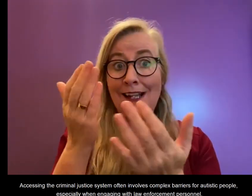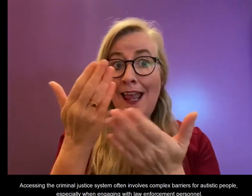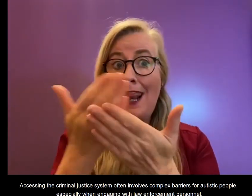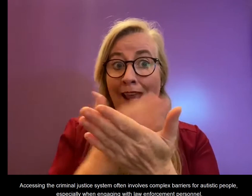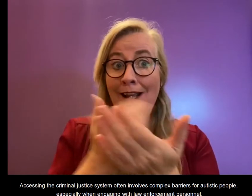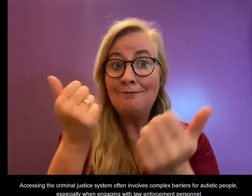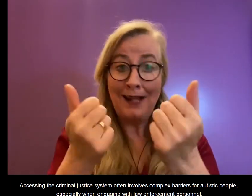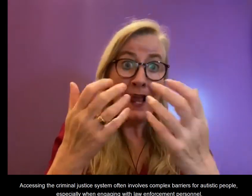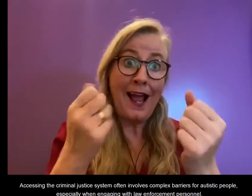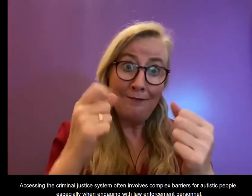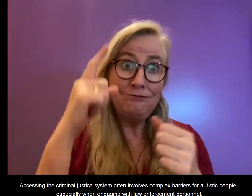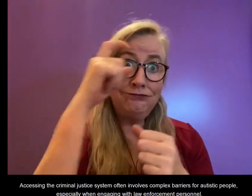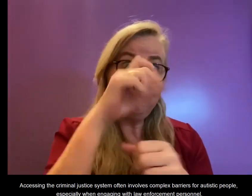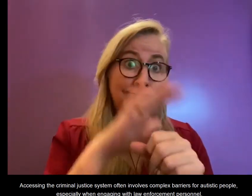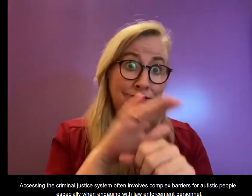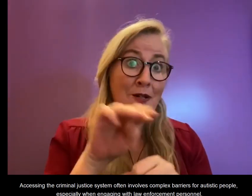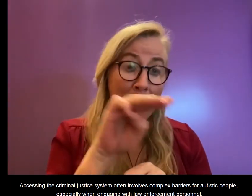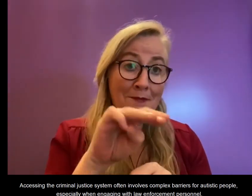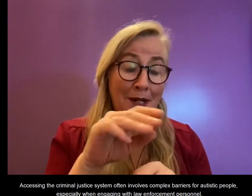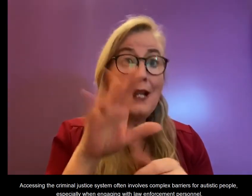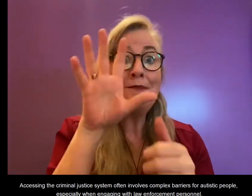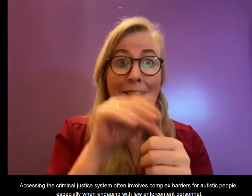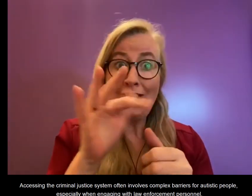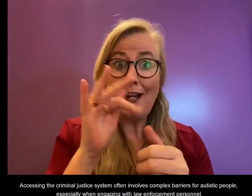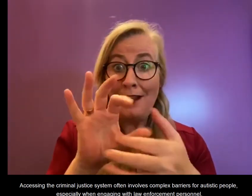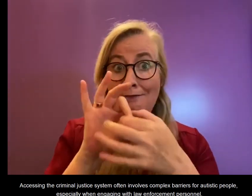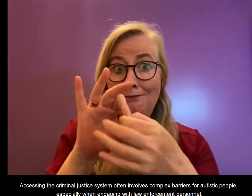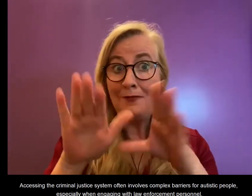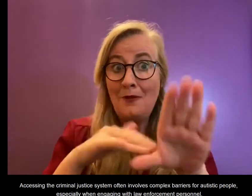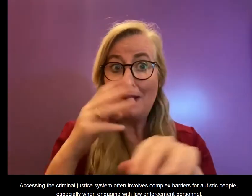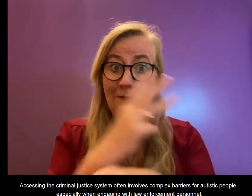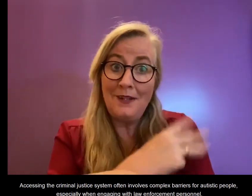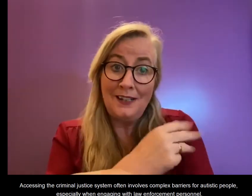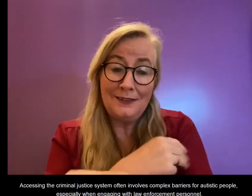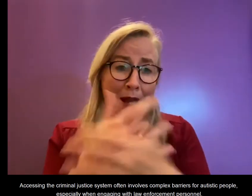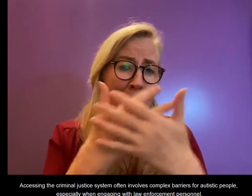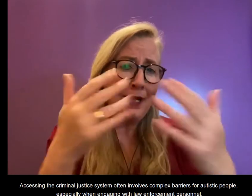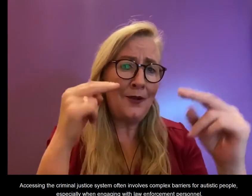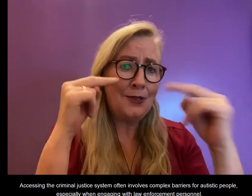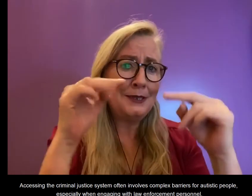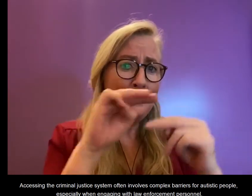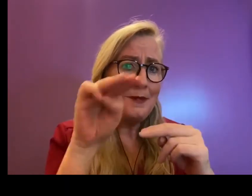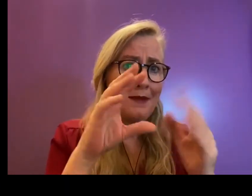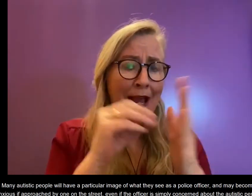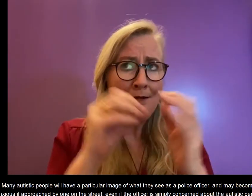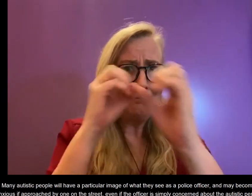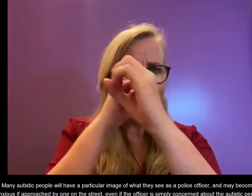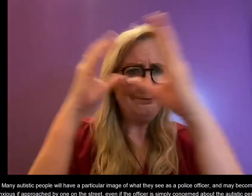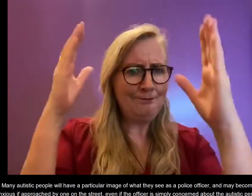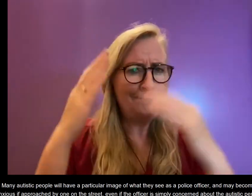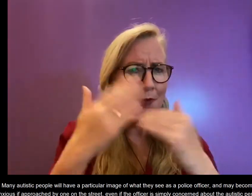criminal justice system often involves complex barriers for autistic people, especially whenever they're engaging with local law enforcement. Many autistic people will have a particular